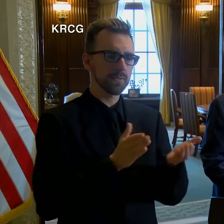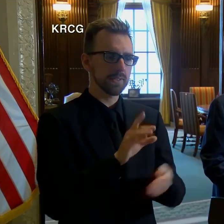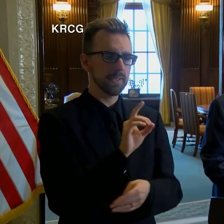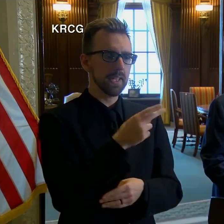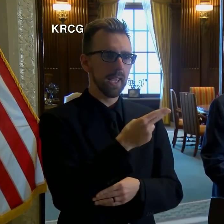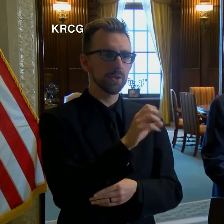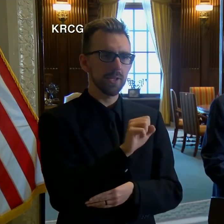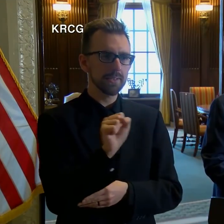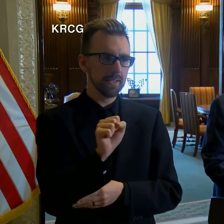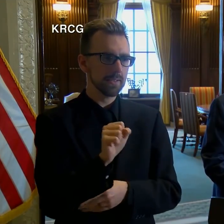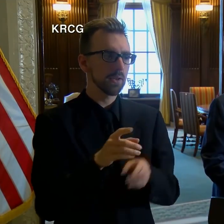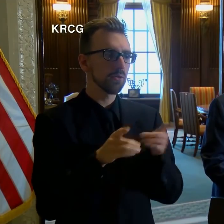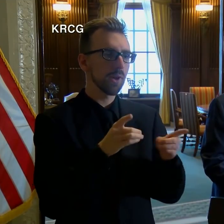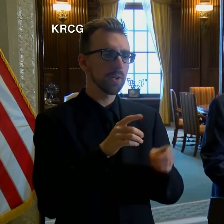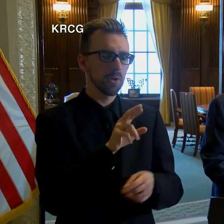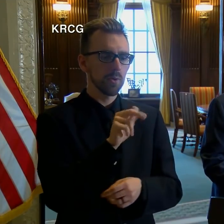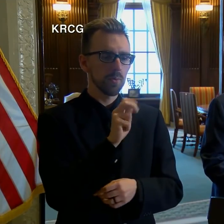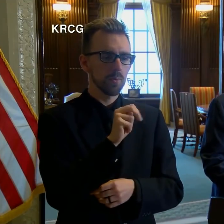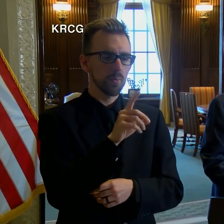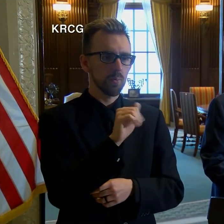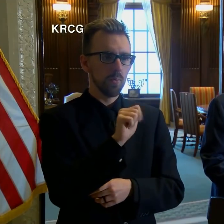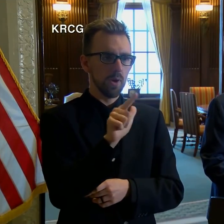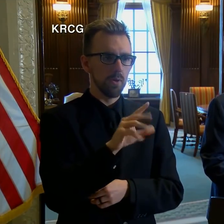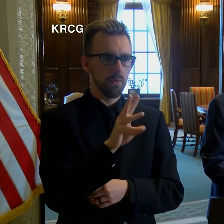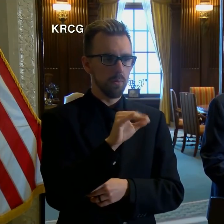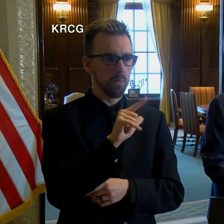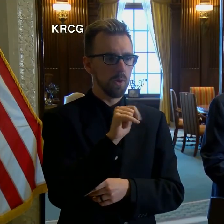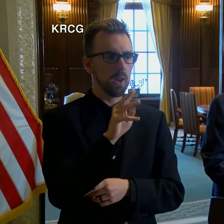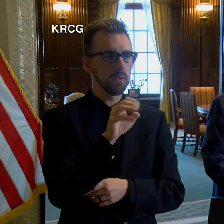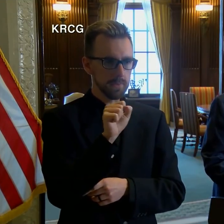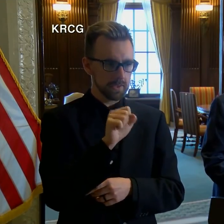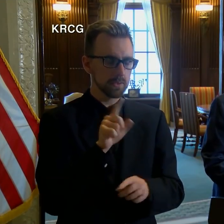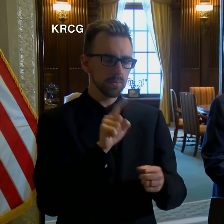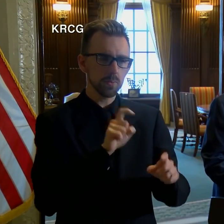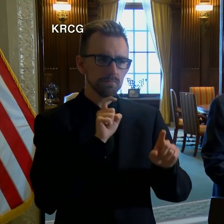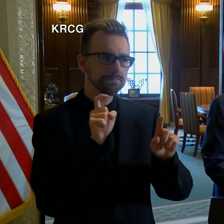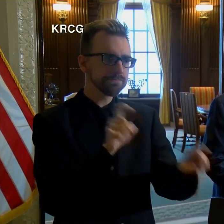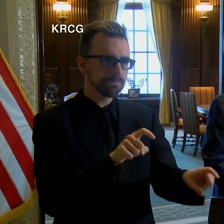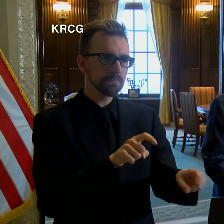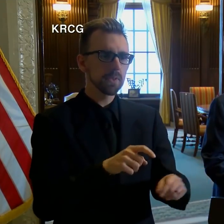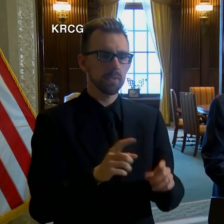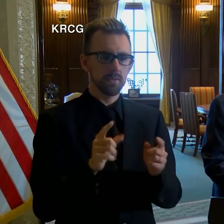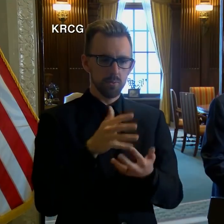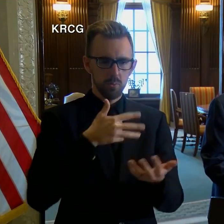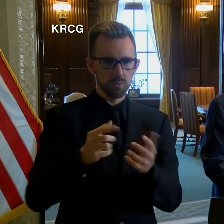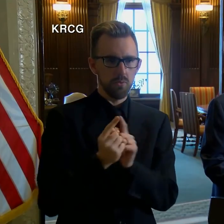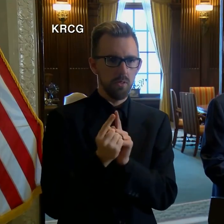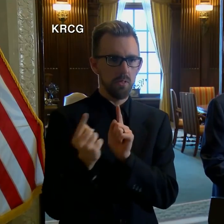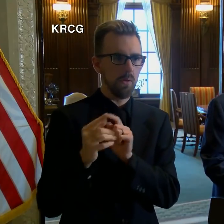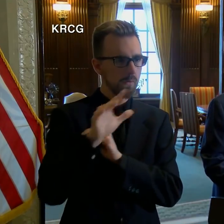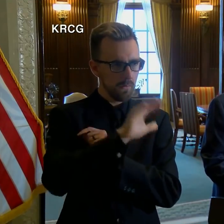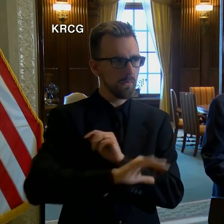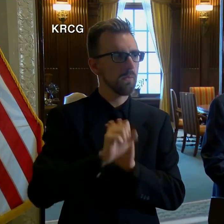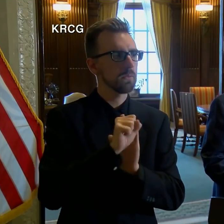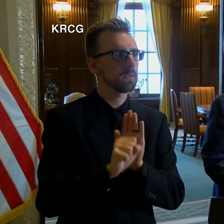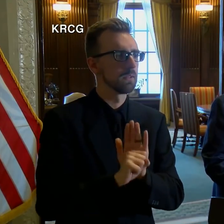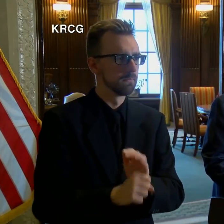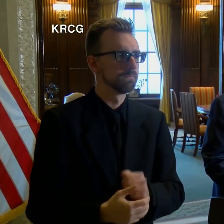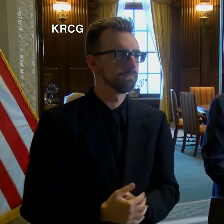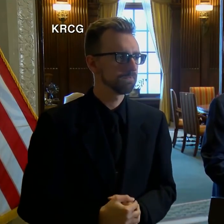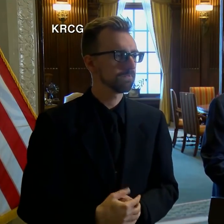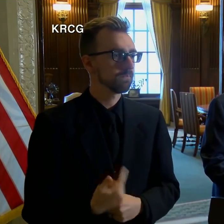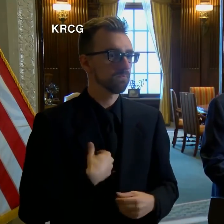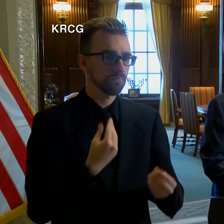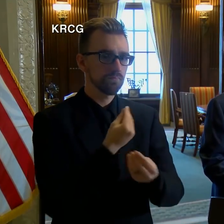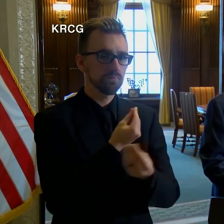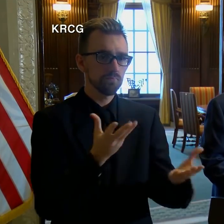Randall Williams to order social distancing statewide. I told you